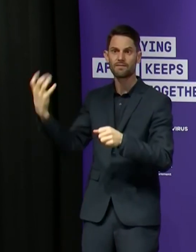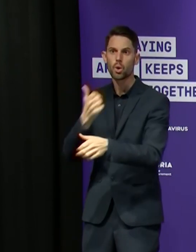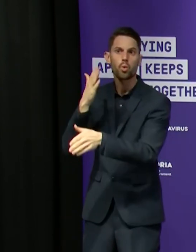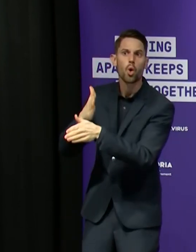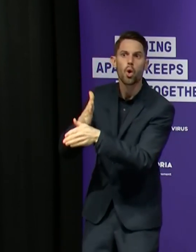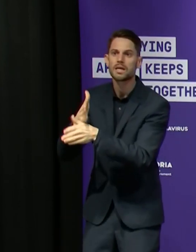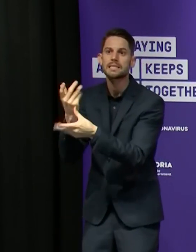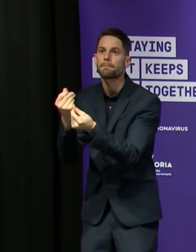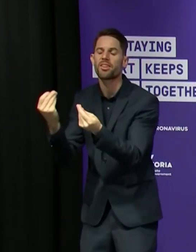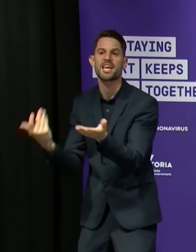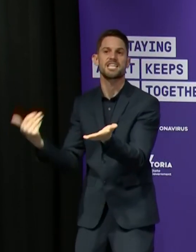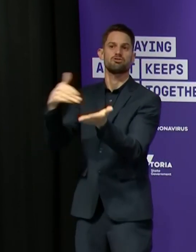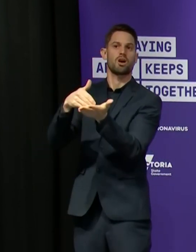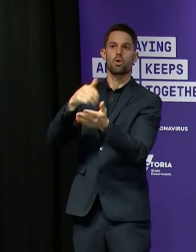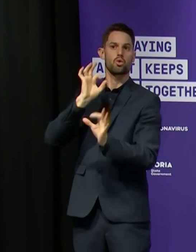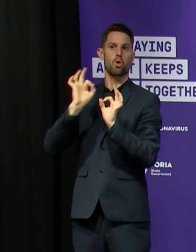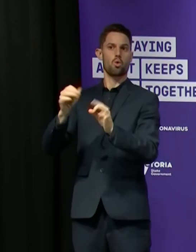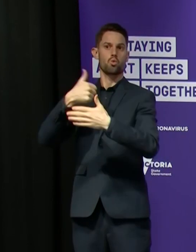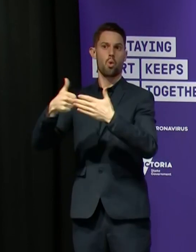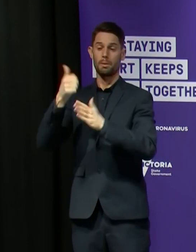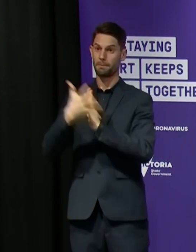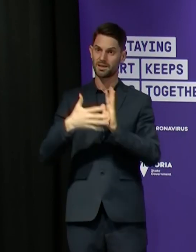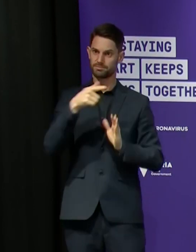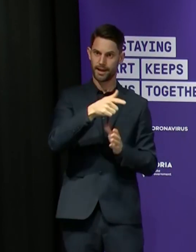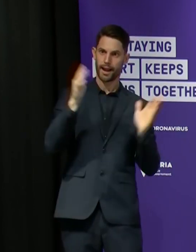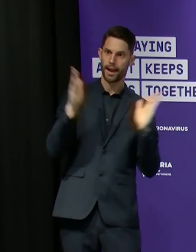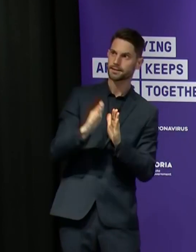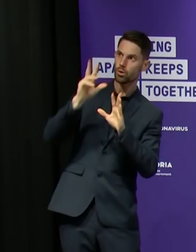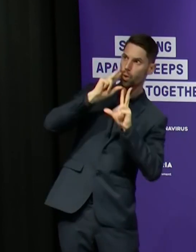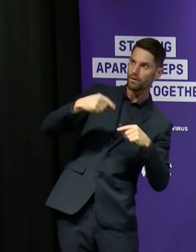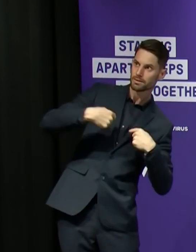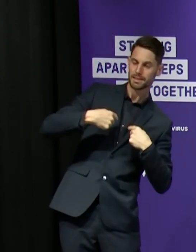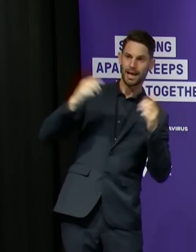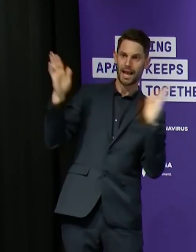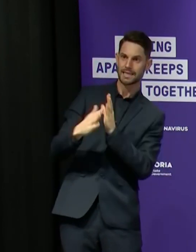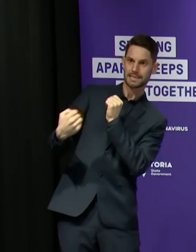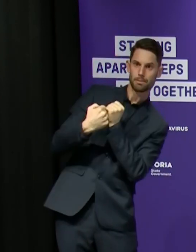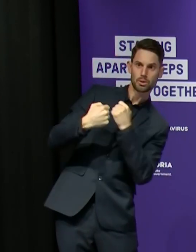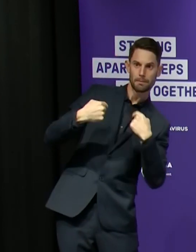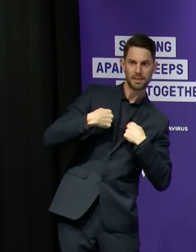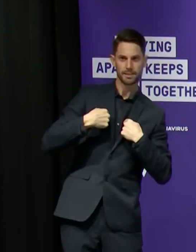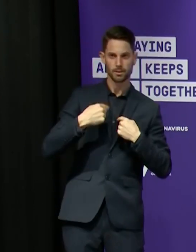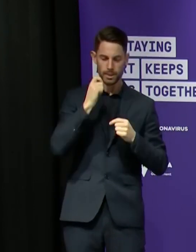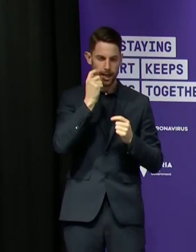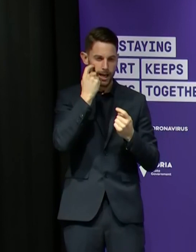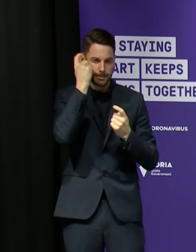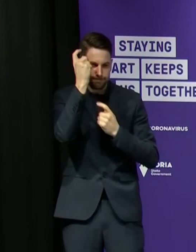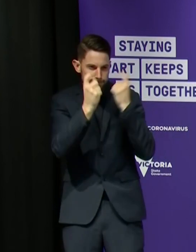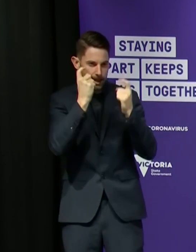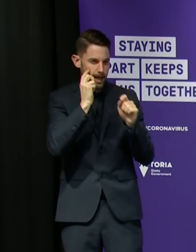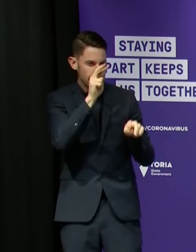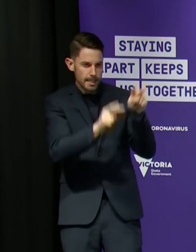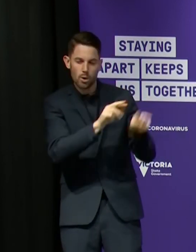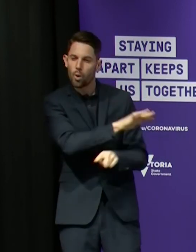and we'll of course consider the mental health and well-being of students during this period. So all of those